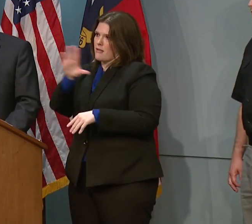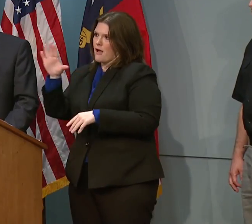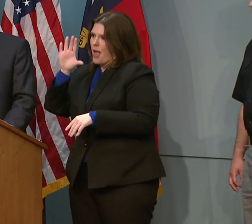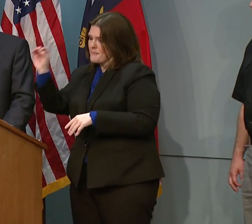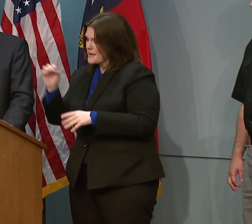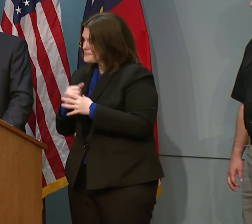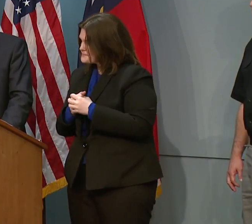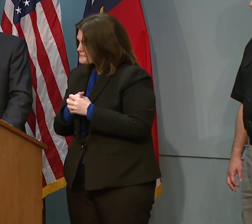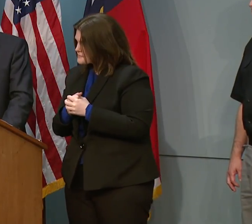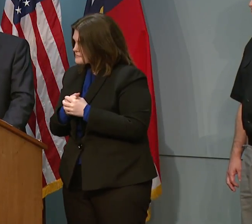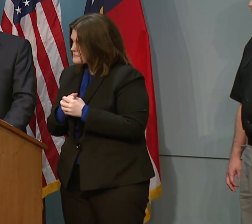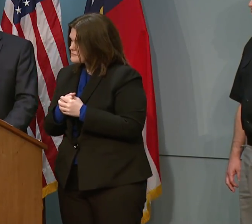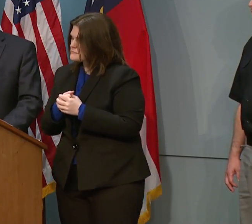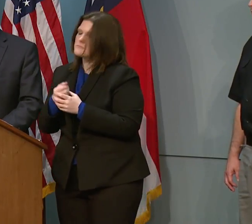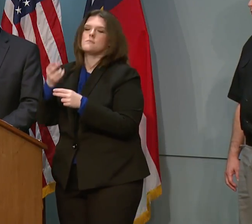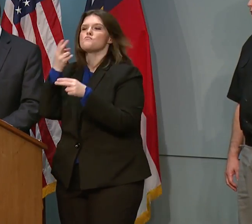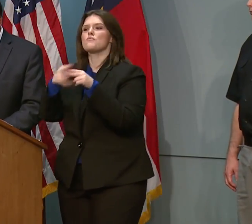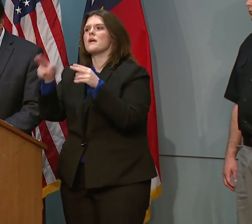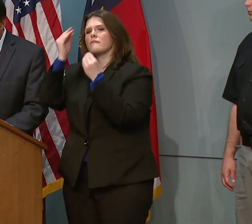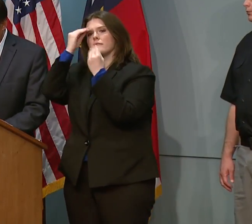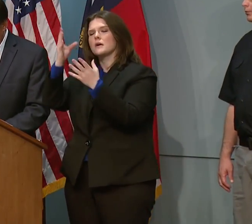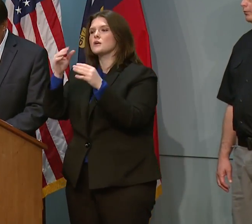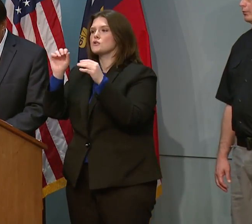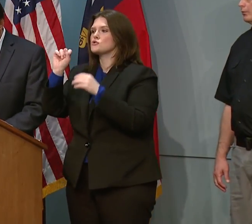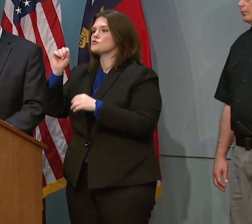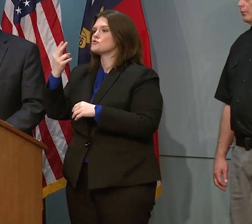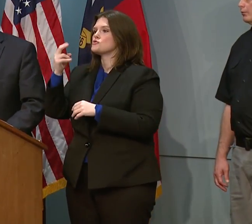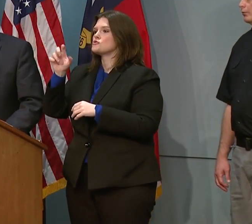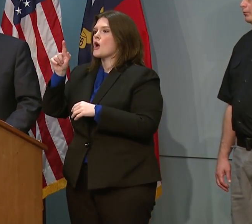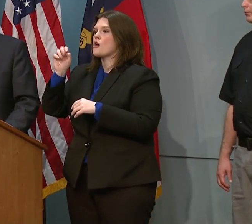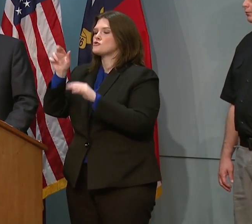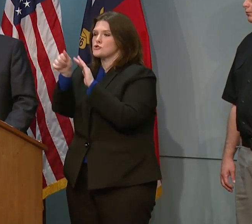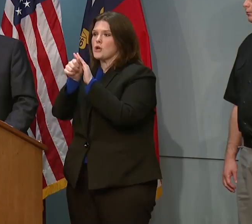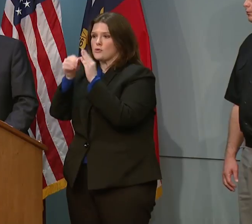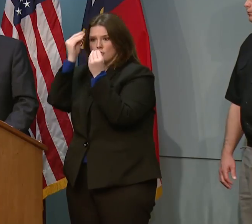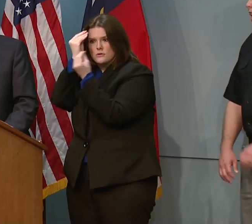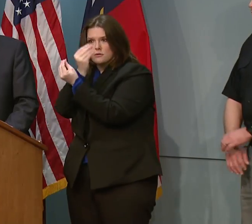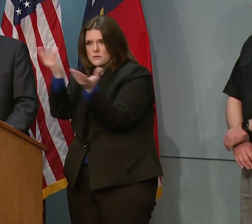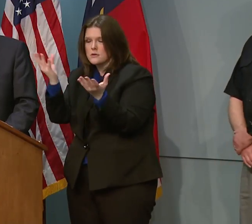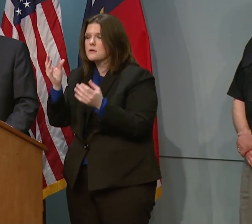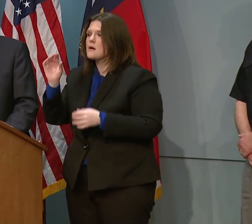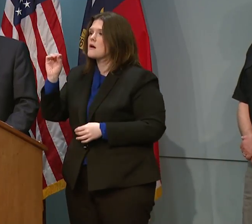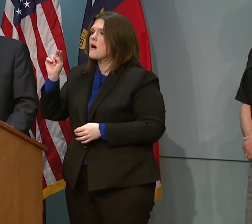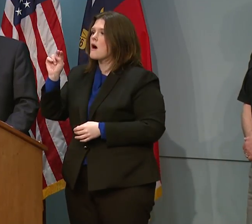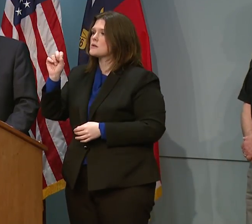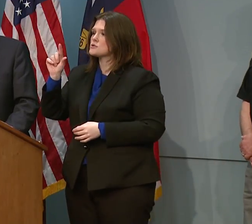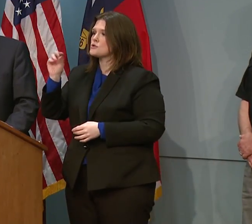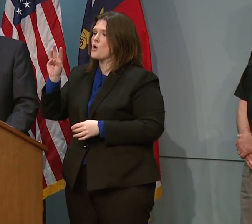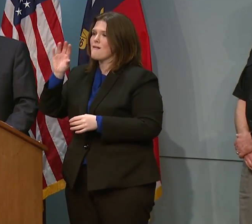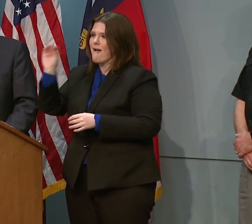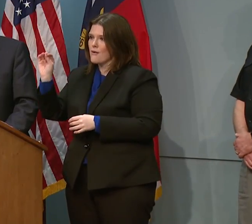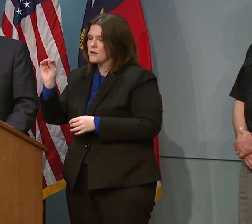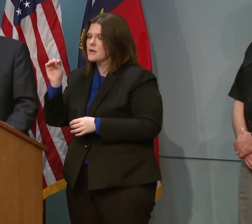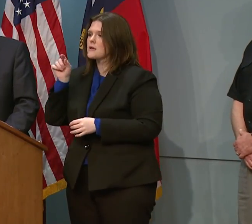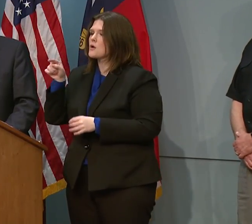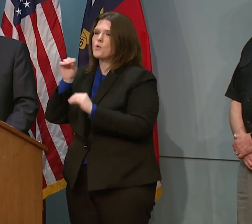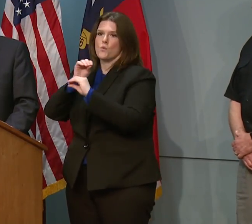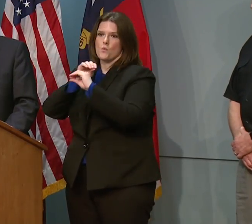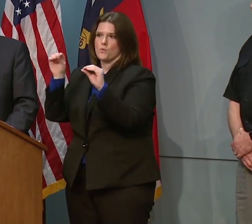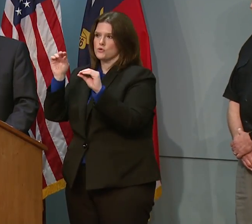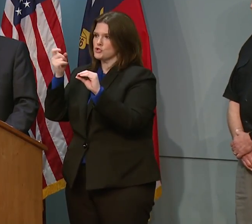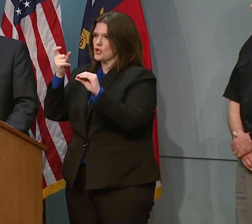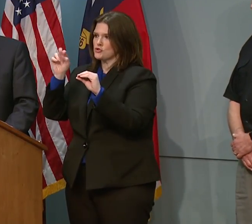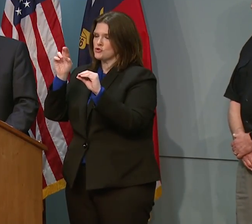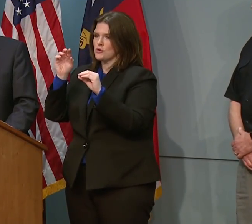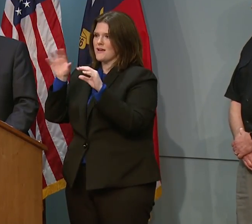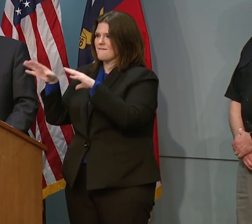quickly, at a briefing – shelter briefing today, I want to let you know that Onslow County, they have no shelters